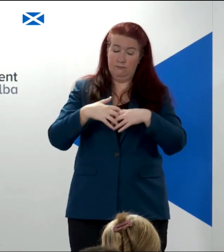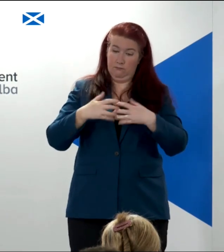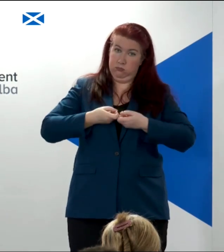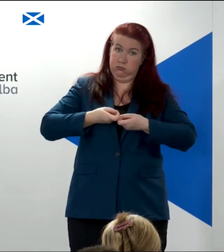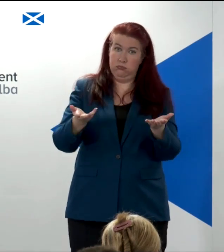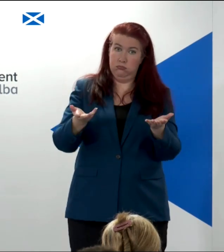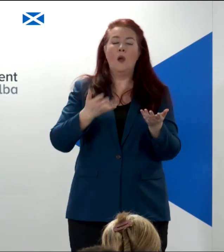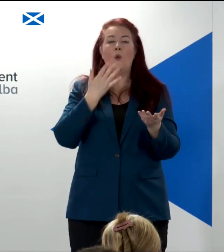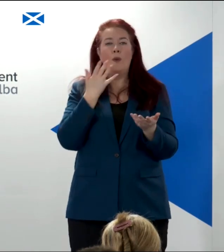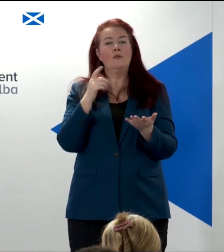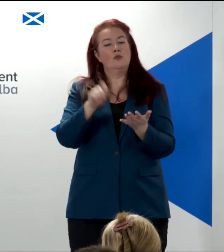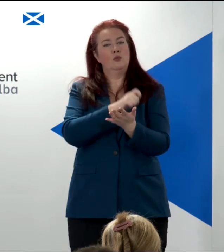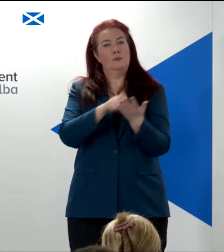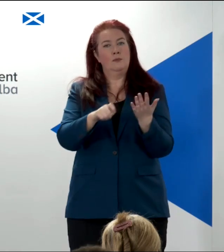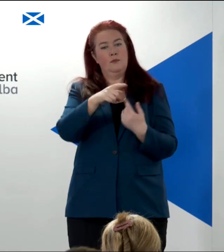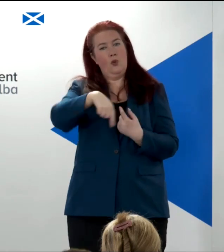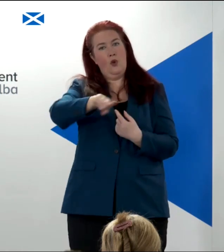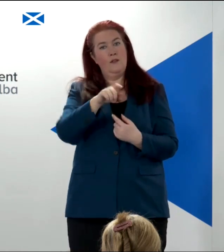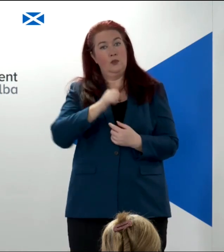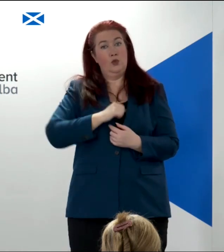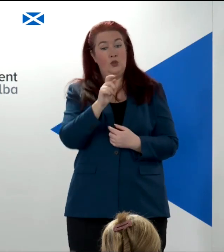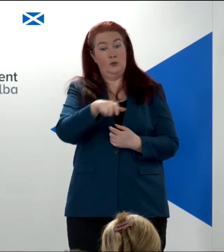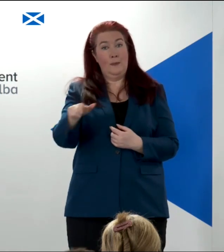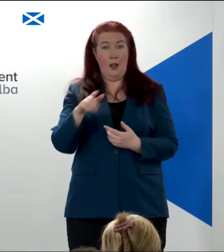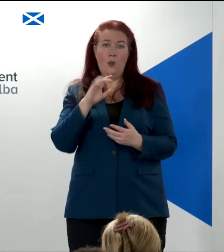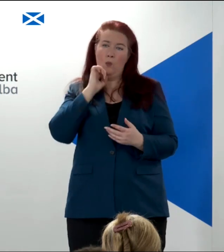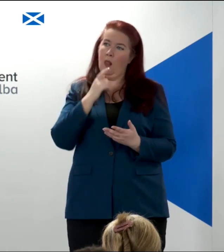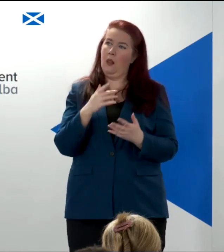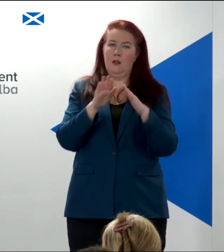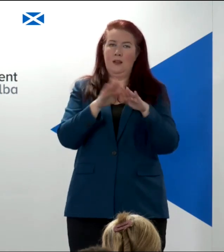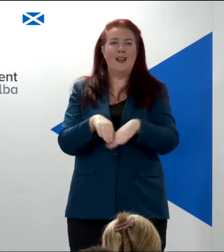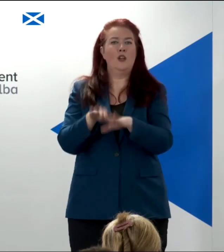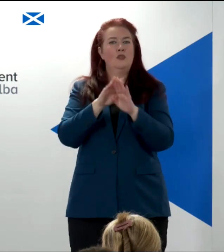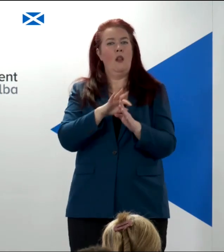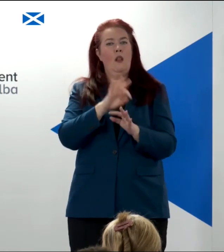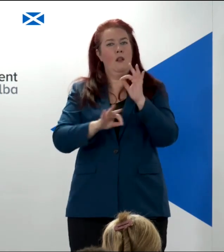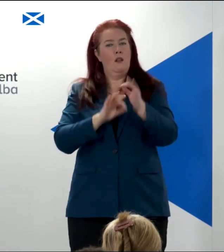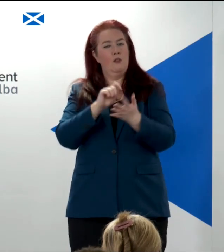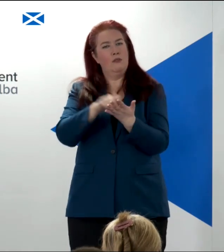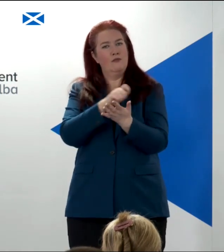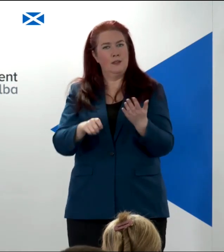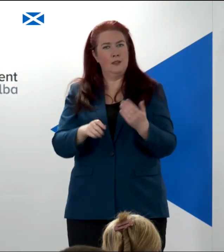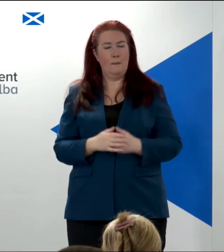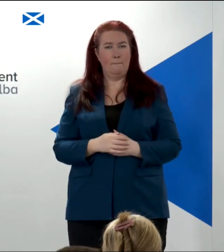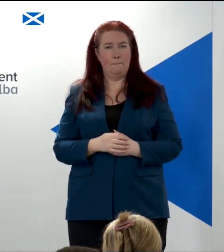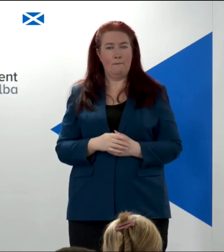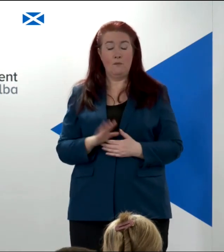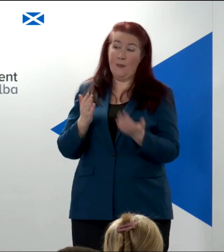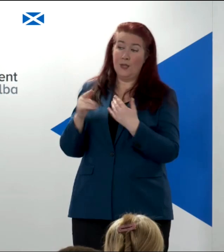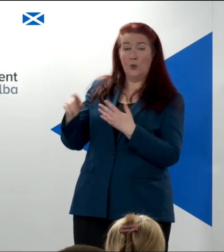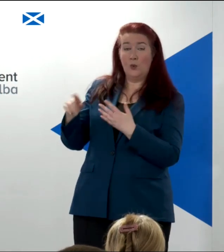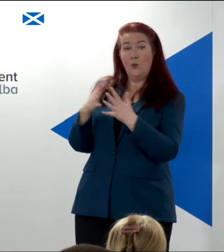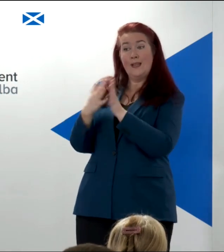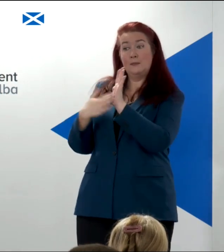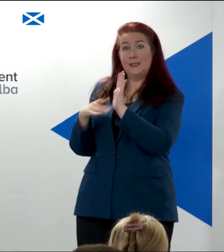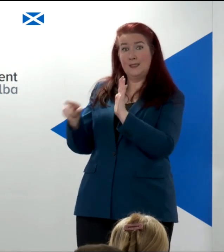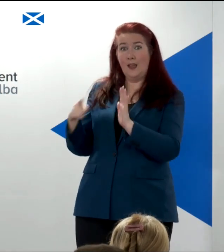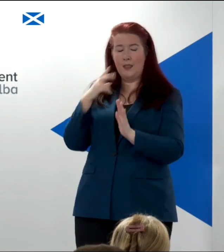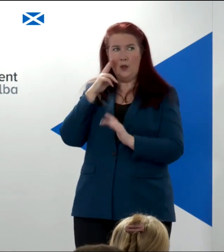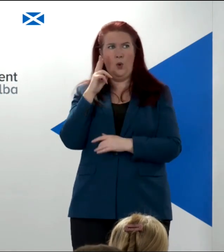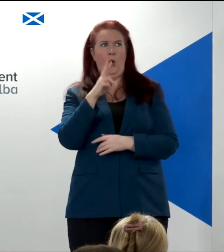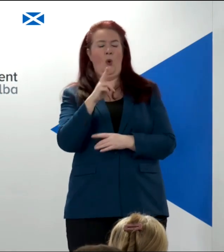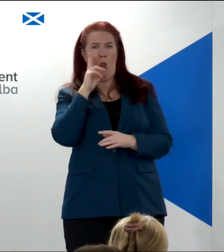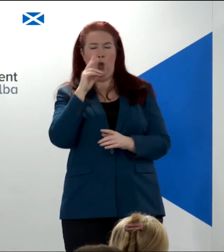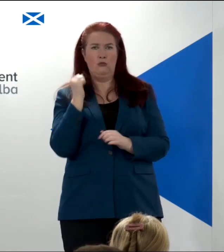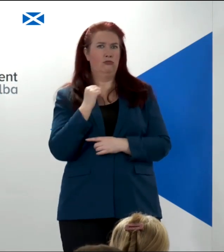people of Scotland vote for it in a referendum. In the context of the Westminster system, these proposals do sound radical.